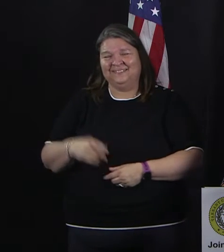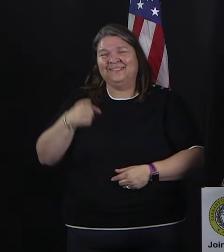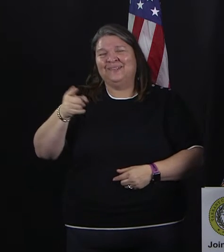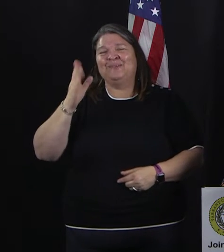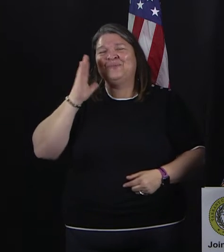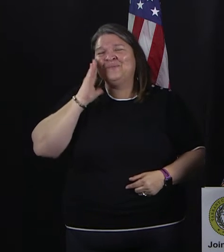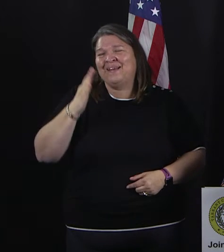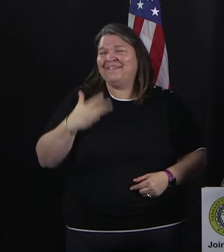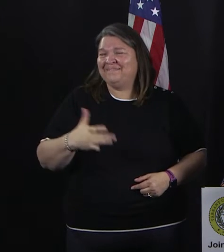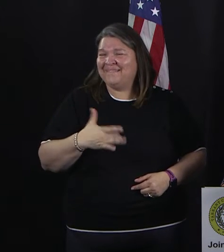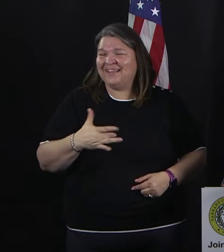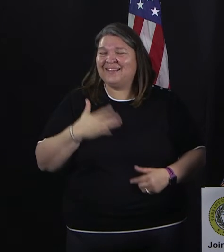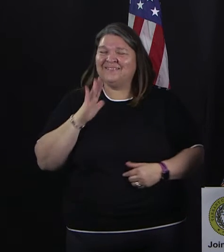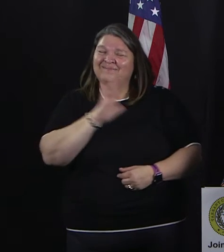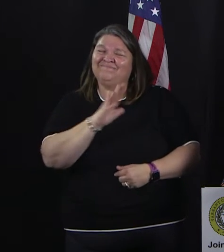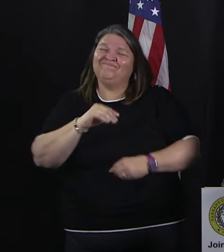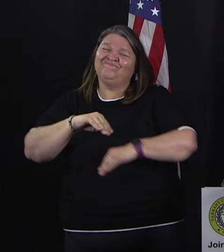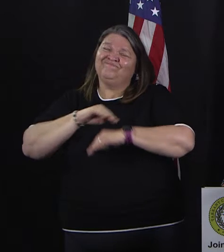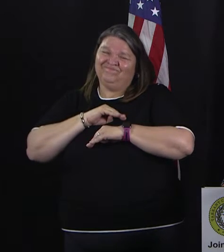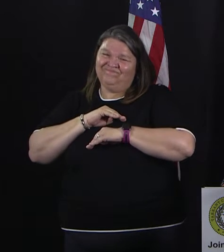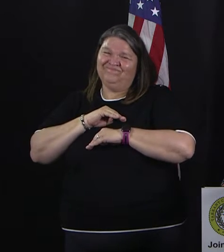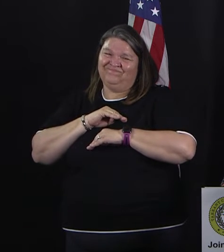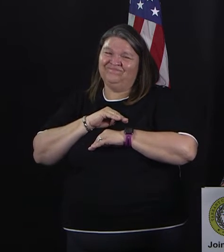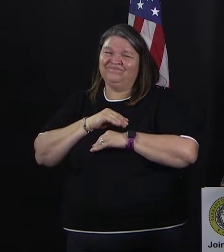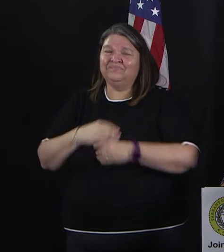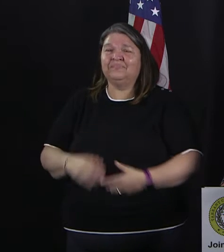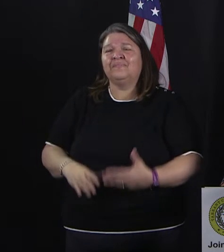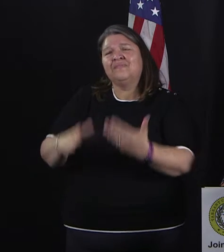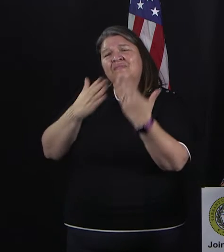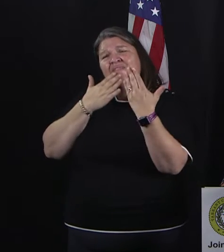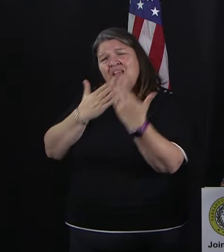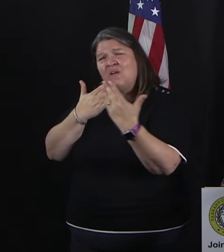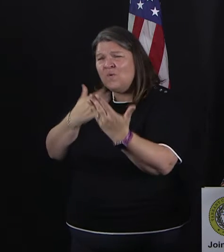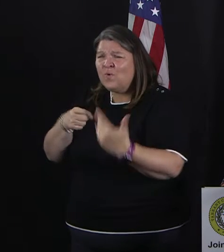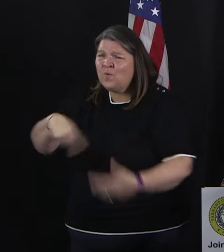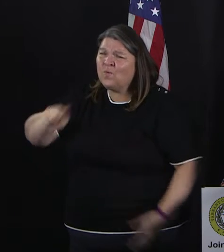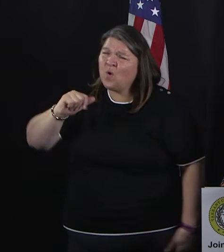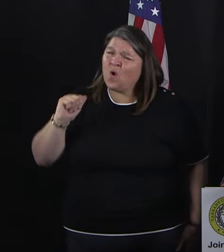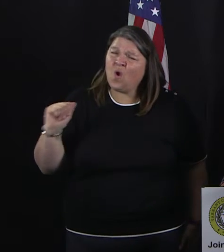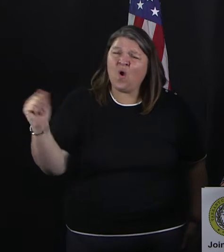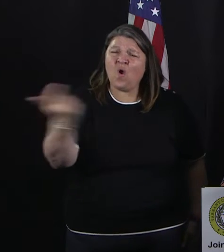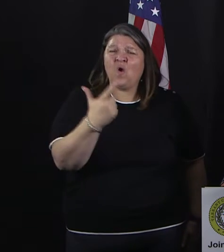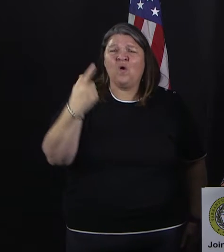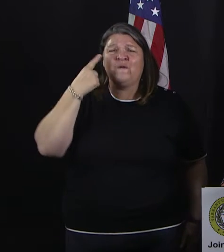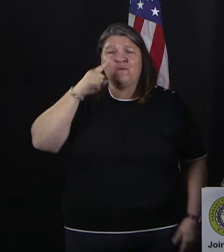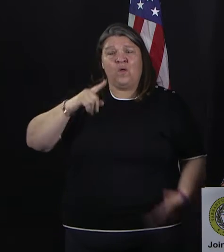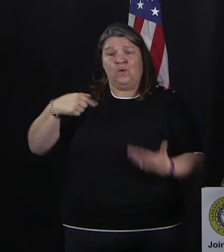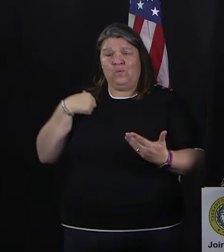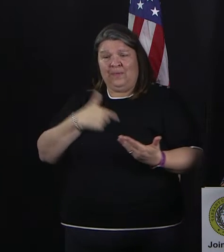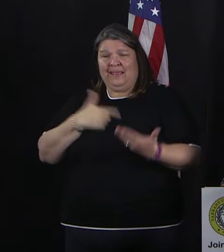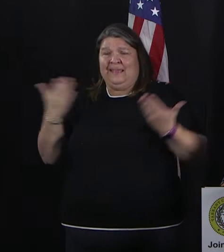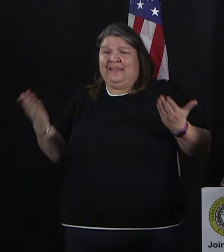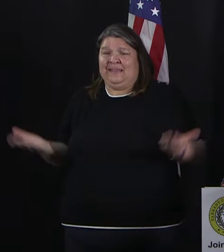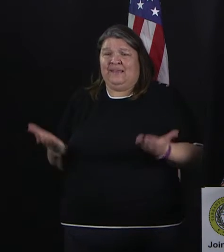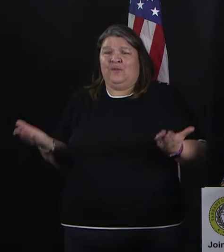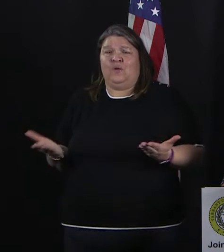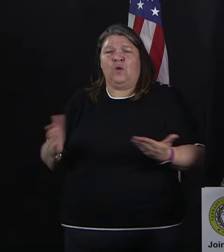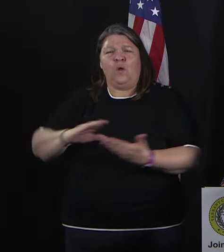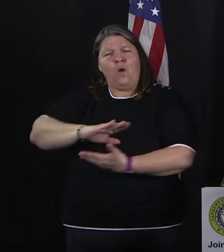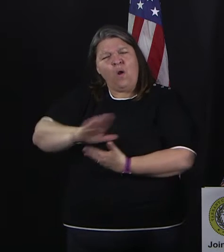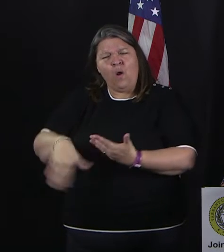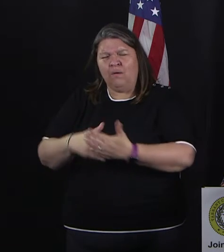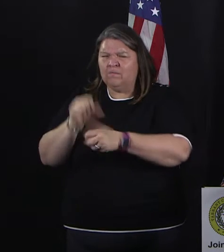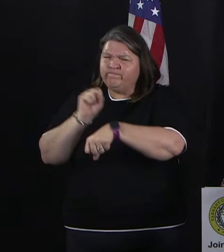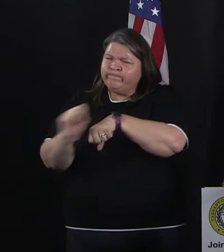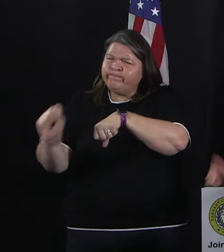as your friend, we thank you for what you're doing. Just know that we're here and we're all working together. My grandmother